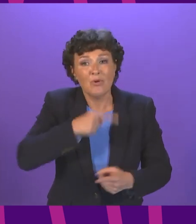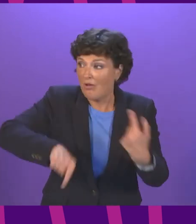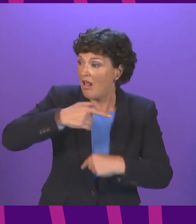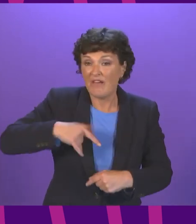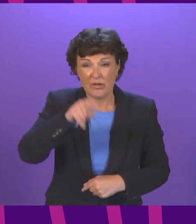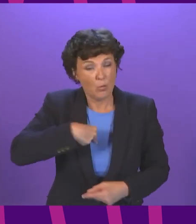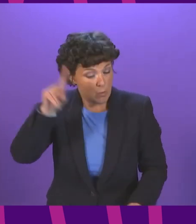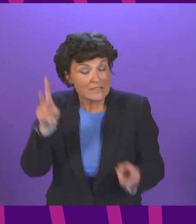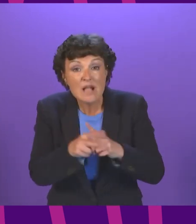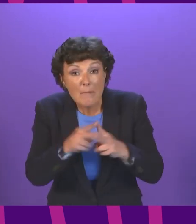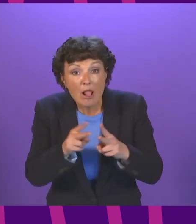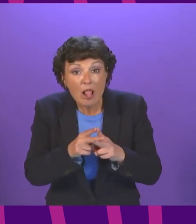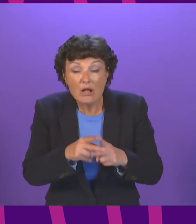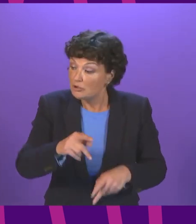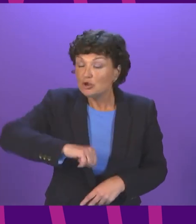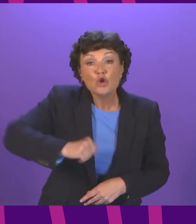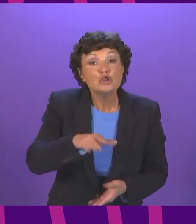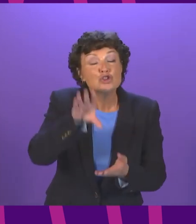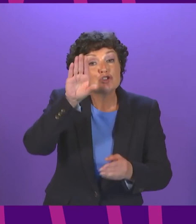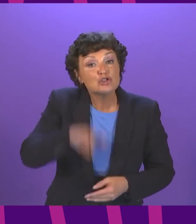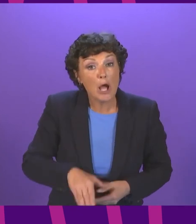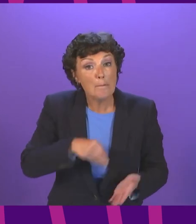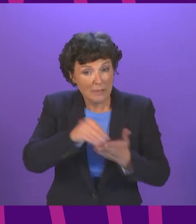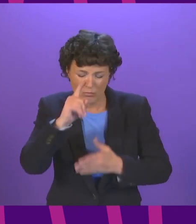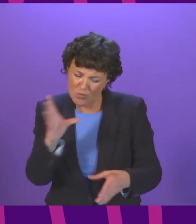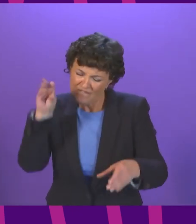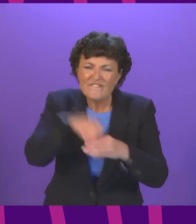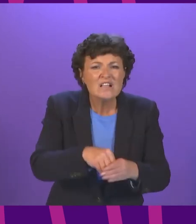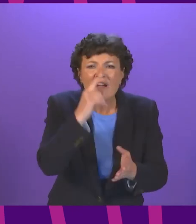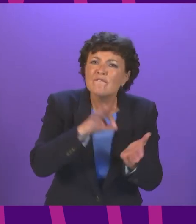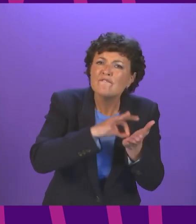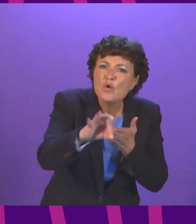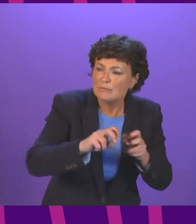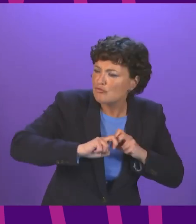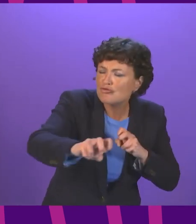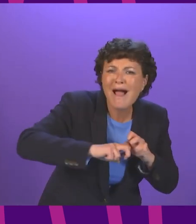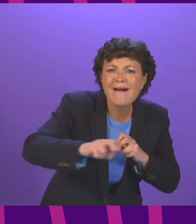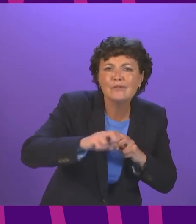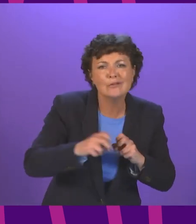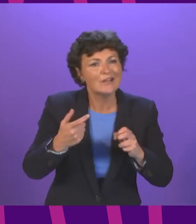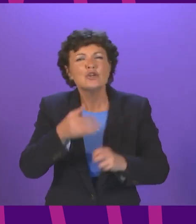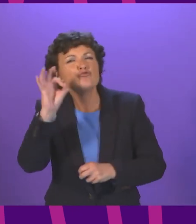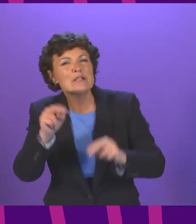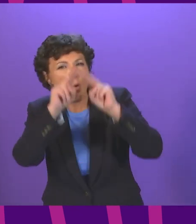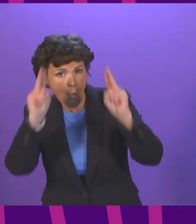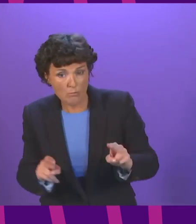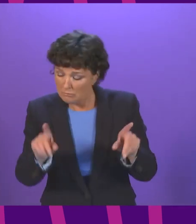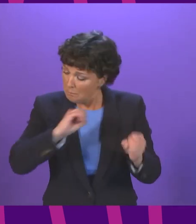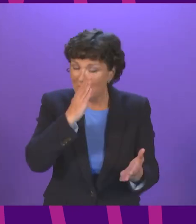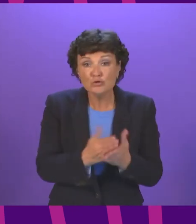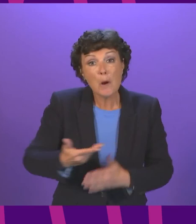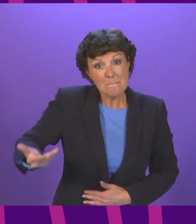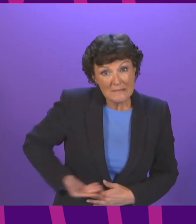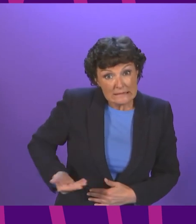child payment and we will invest in affordable, energy-efficient homes and green travel We will ensure that businesses have the support and